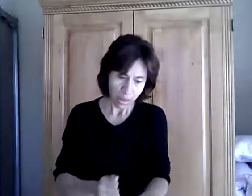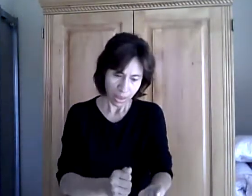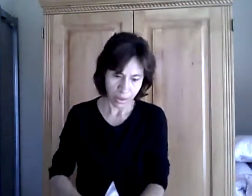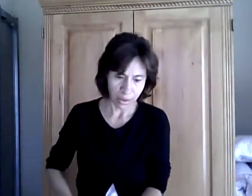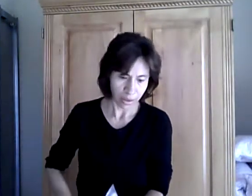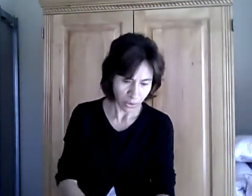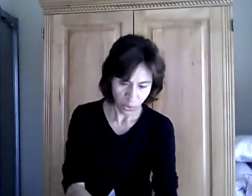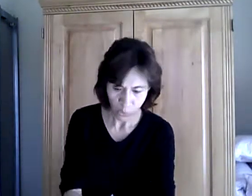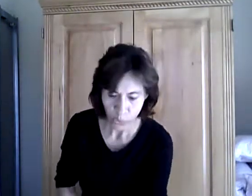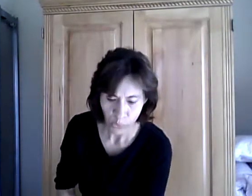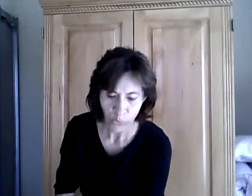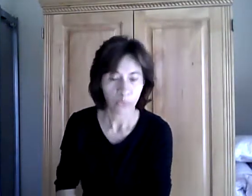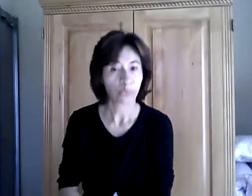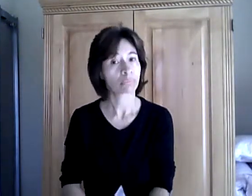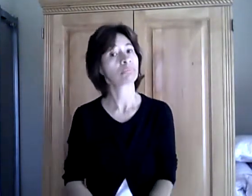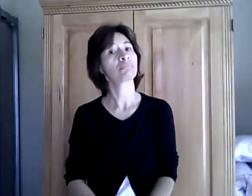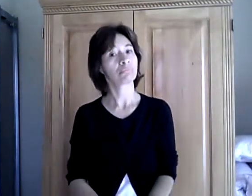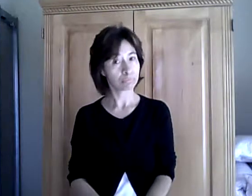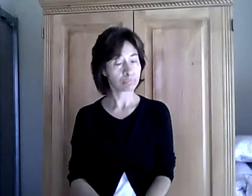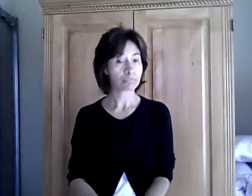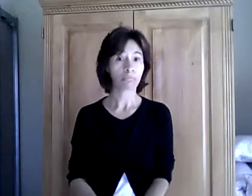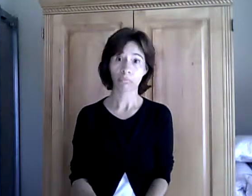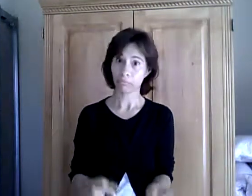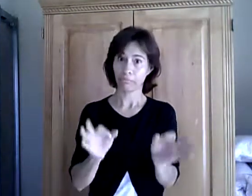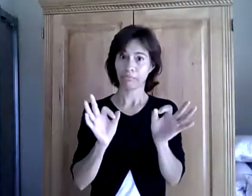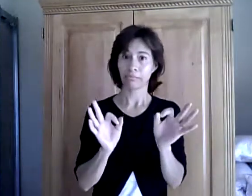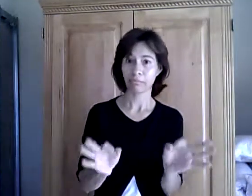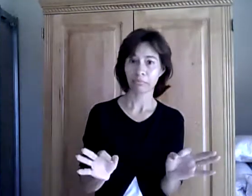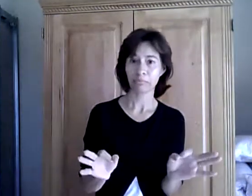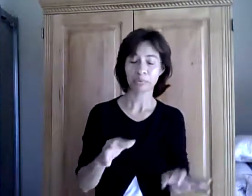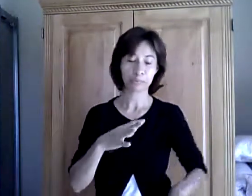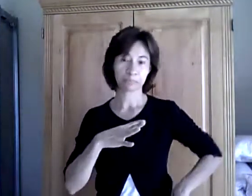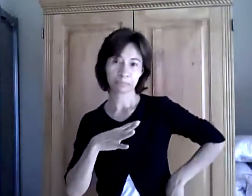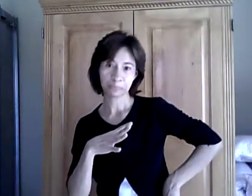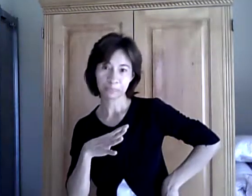and the beach. Thank